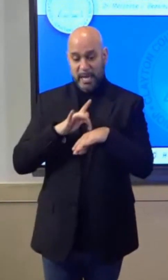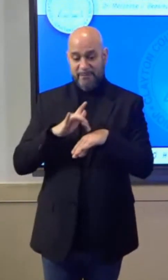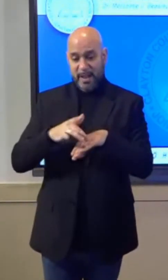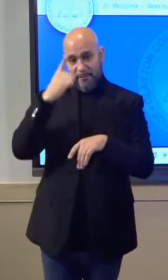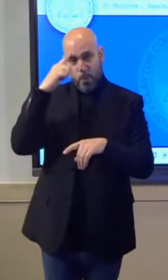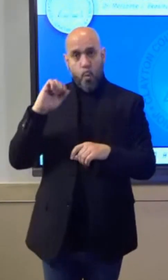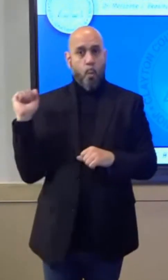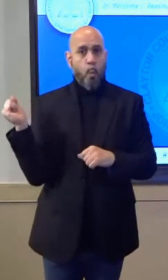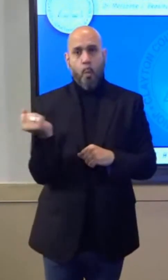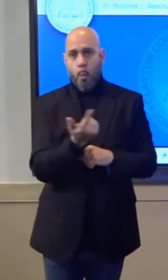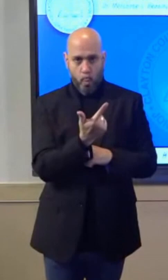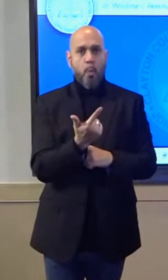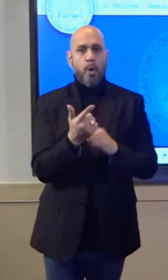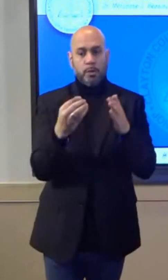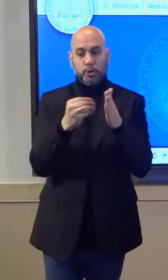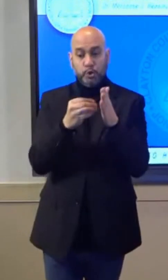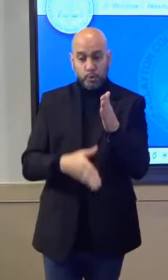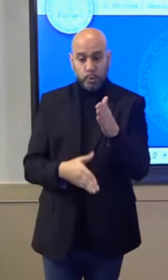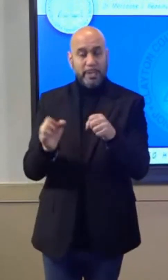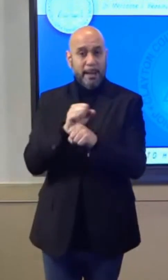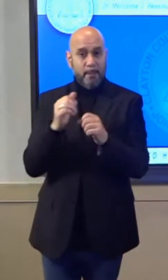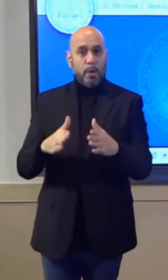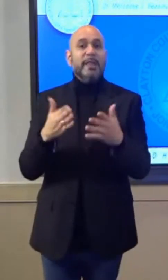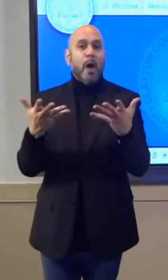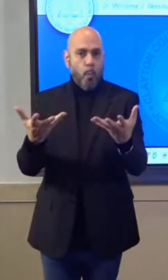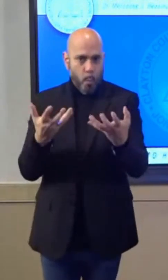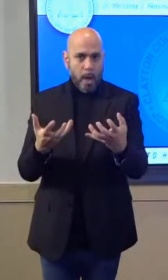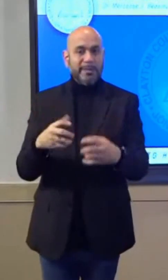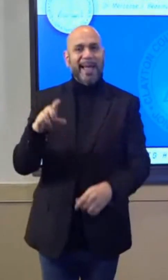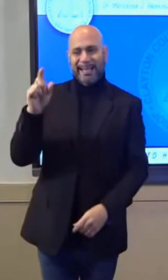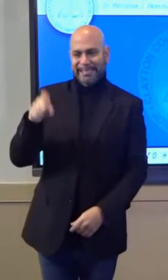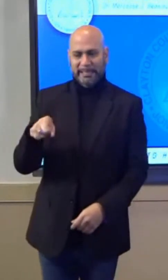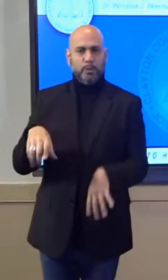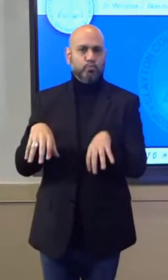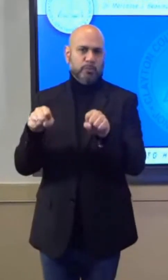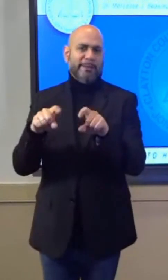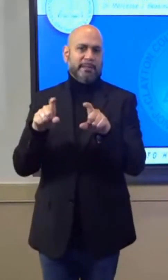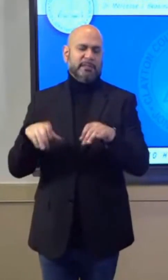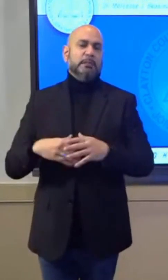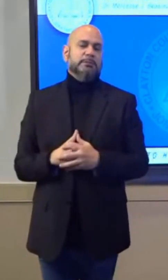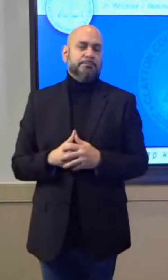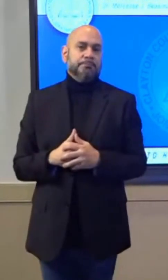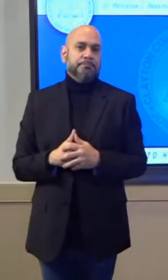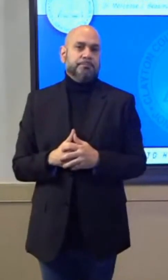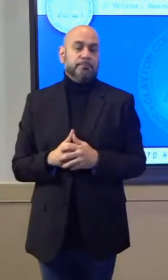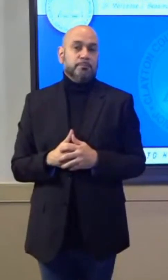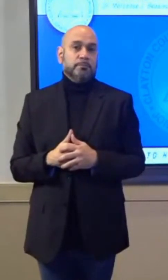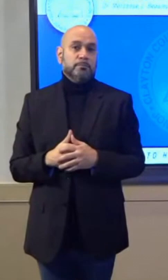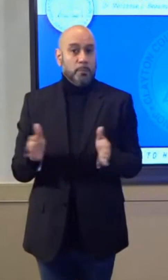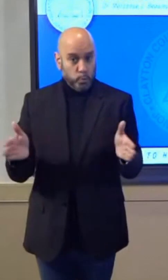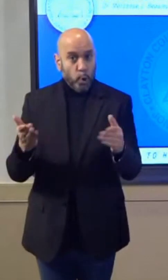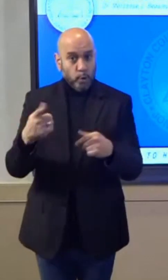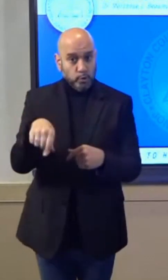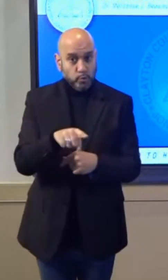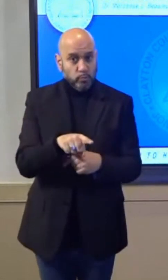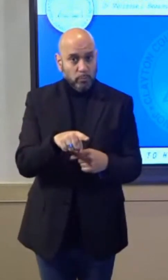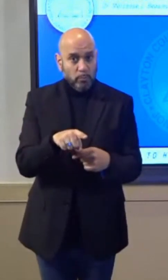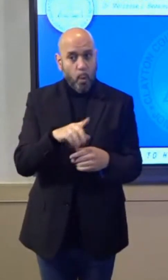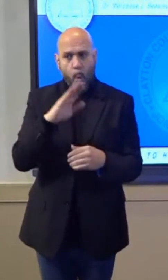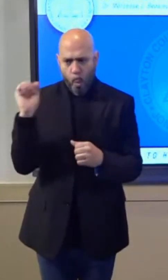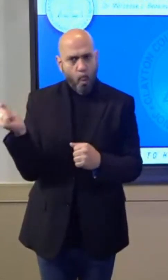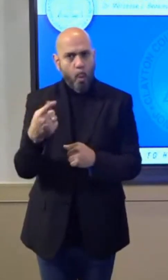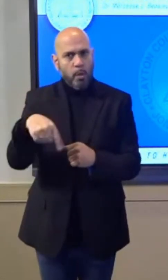those students and employees that would like and need to take the test. We encourage all of you. As you